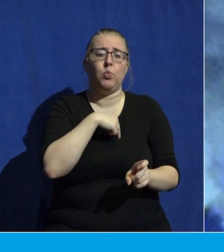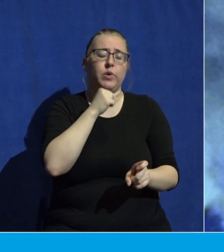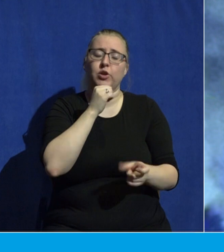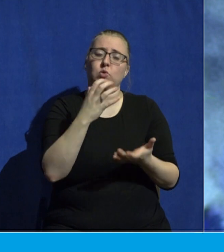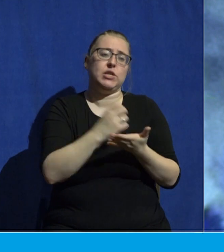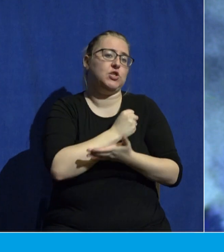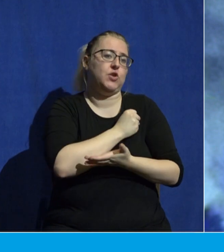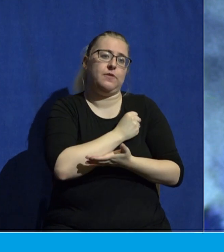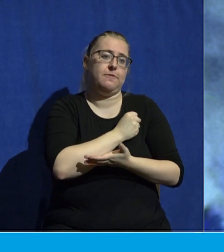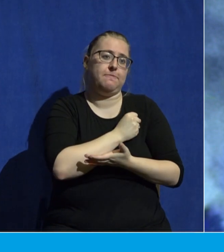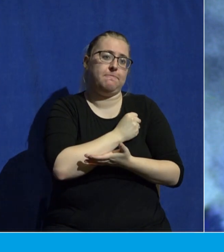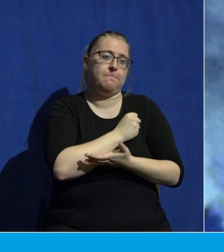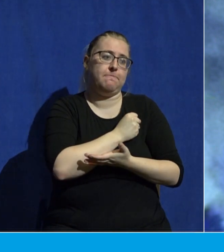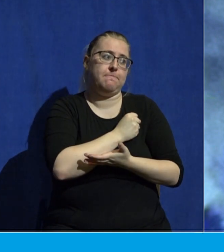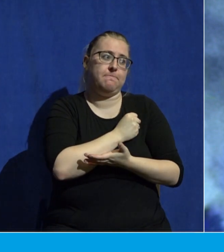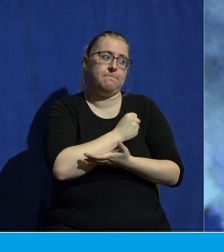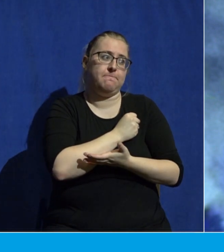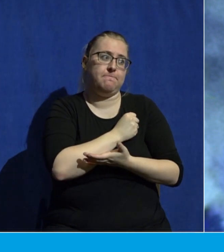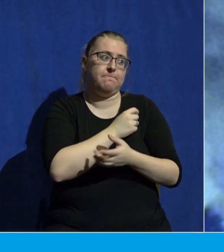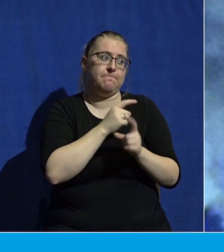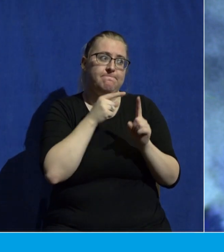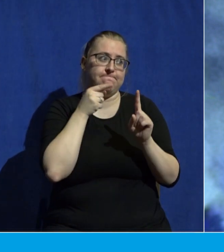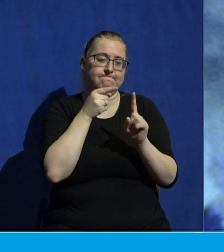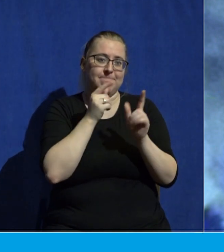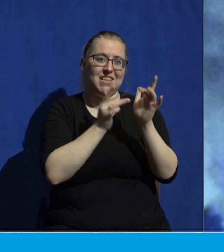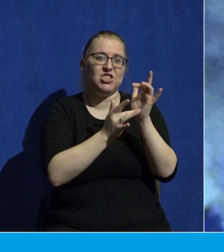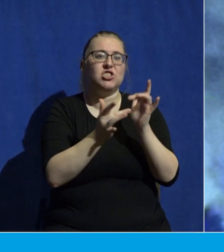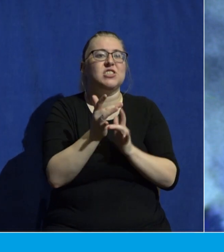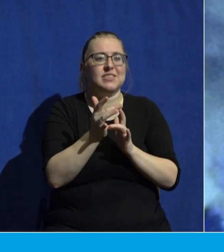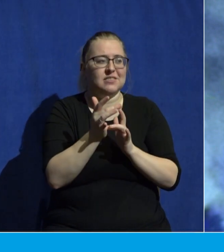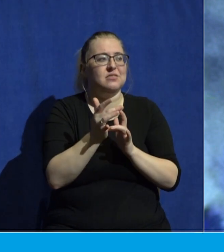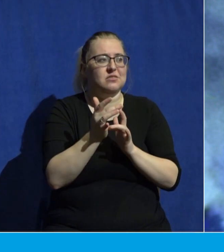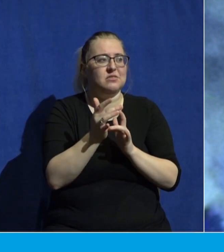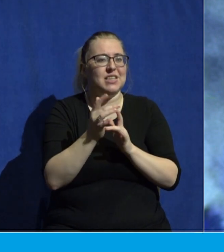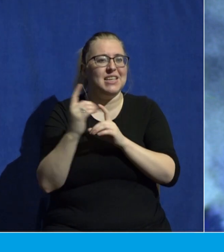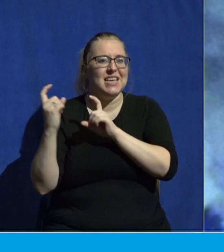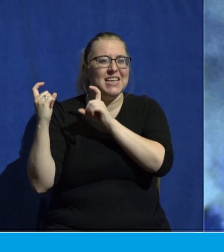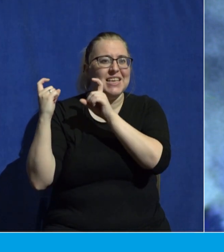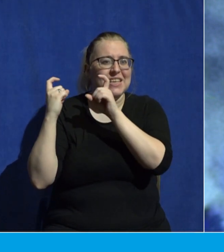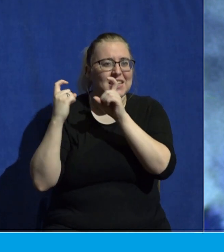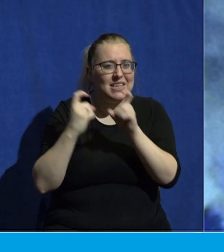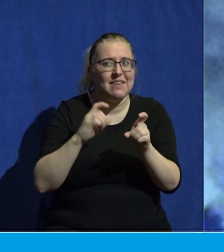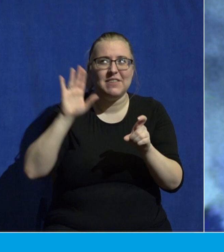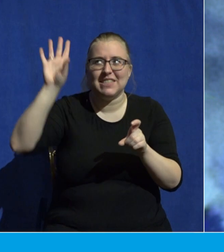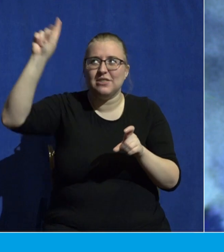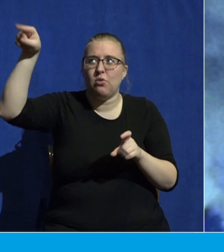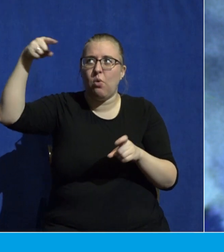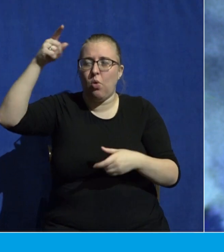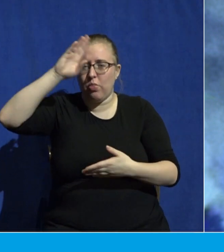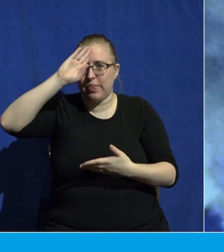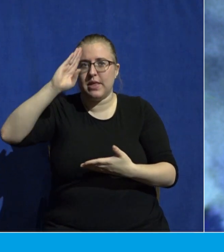Namely, Jesus. To give us his only son. Only there means